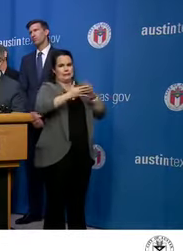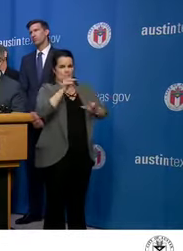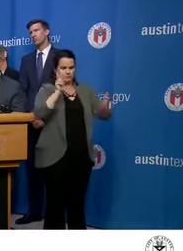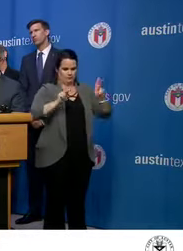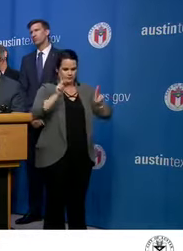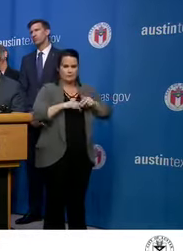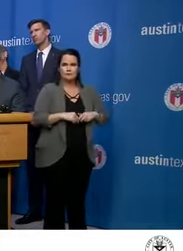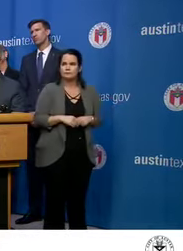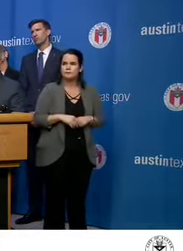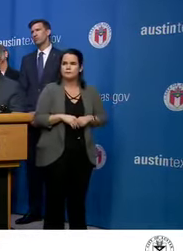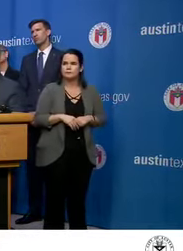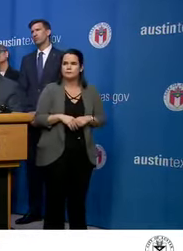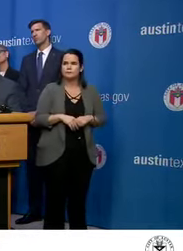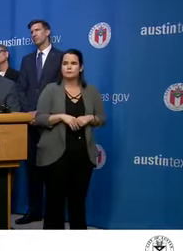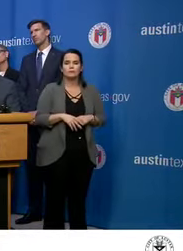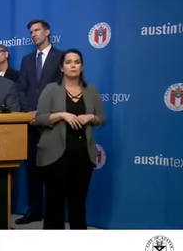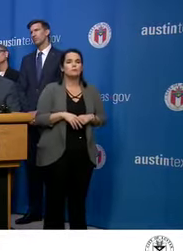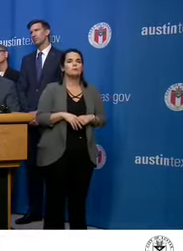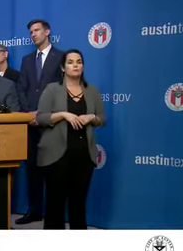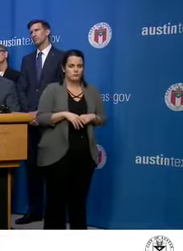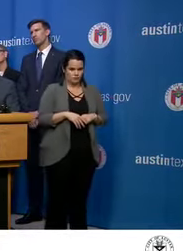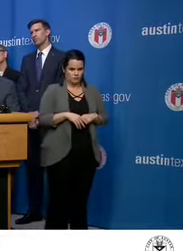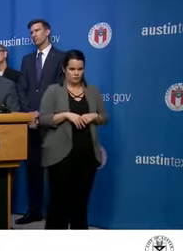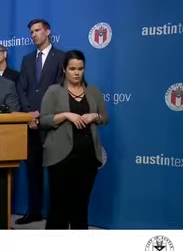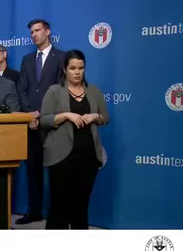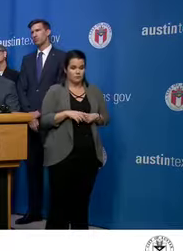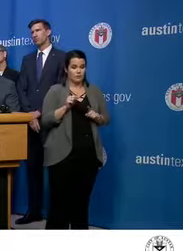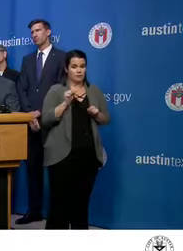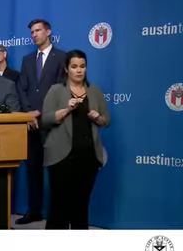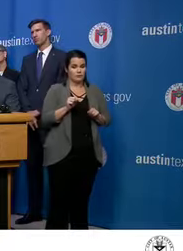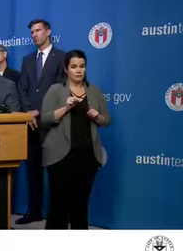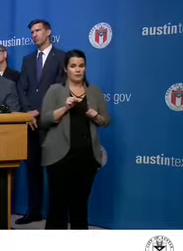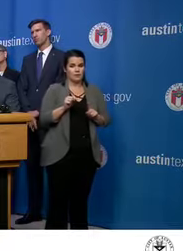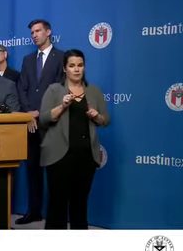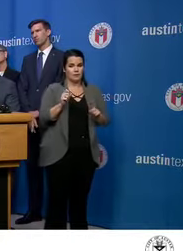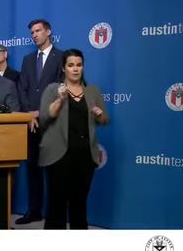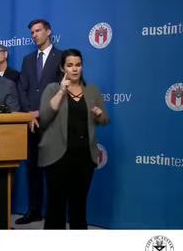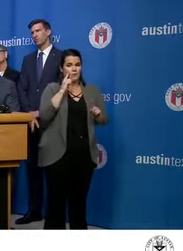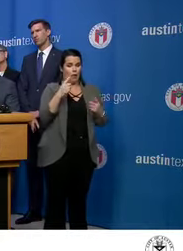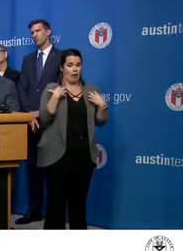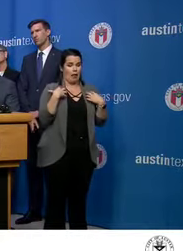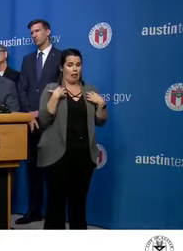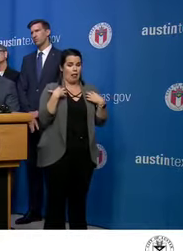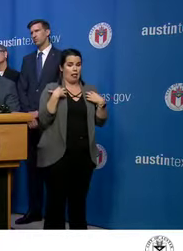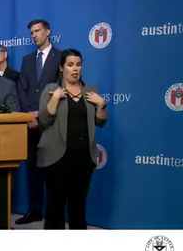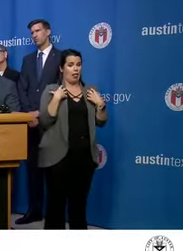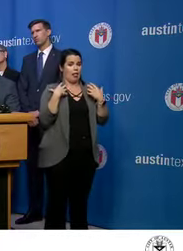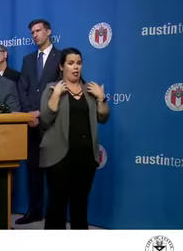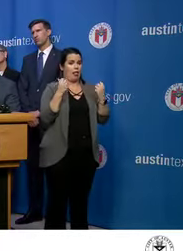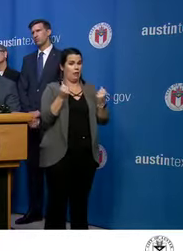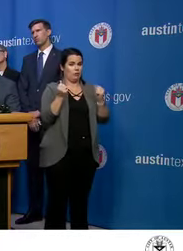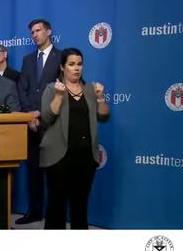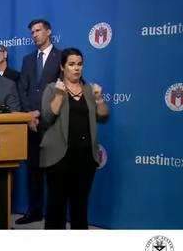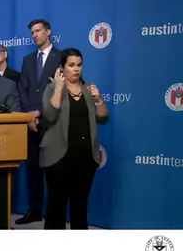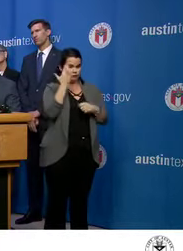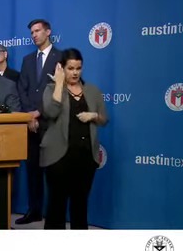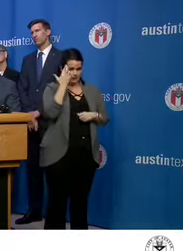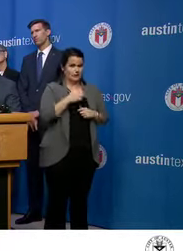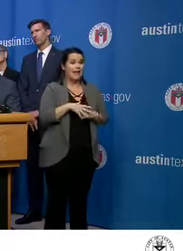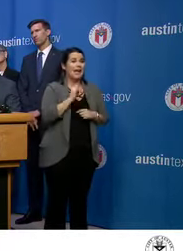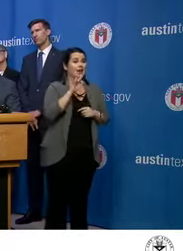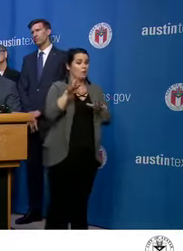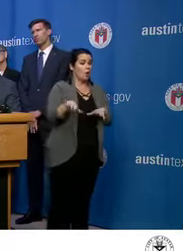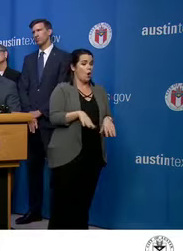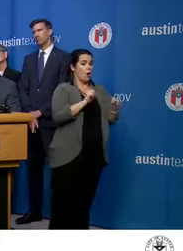a health perspective, does having an event like South By Southwest in the community